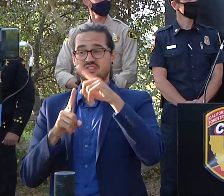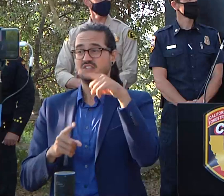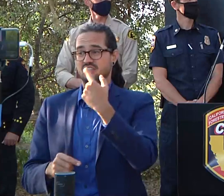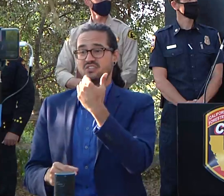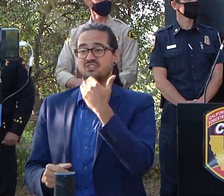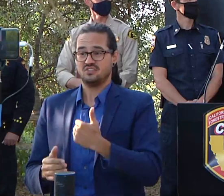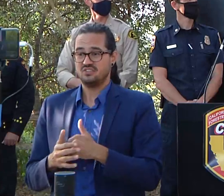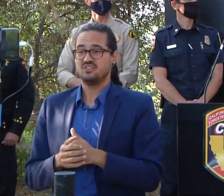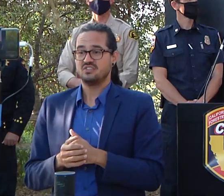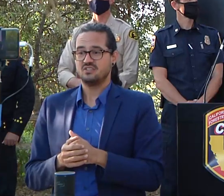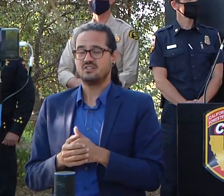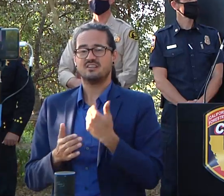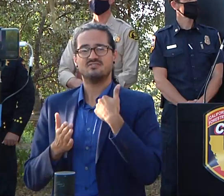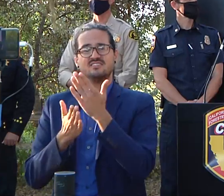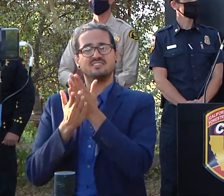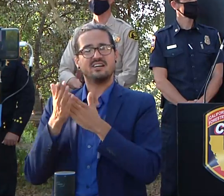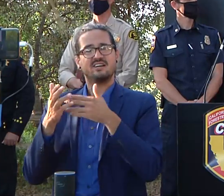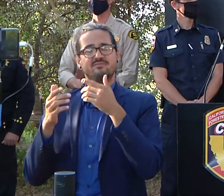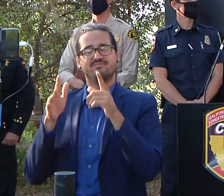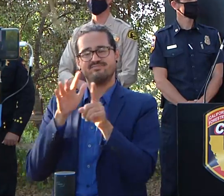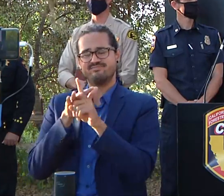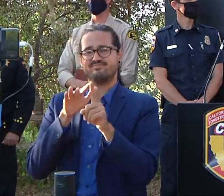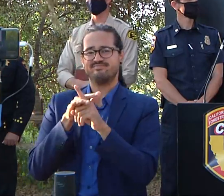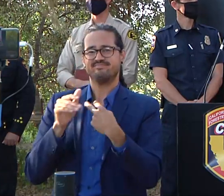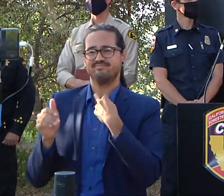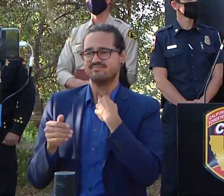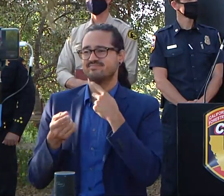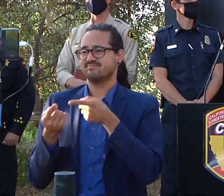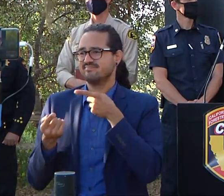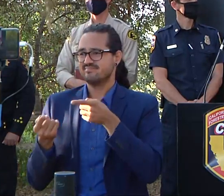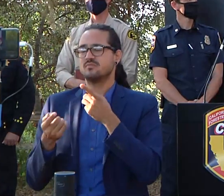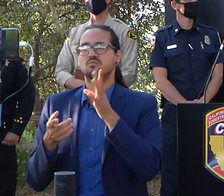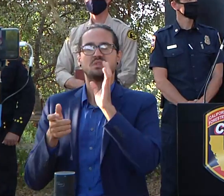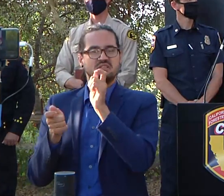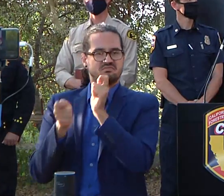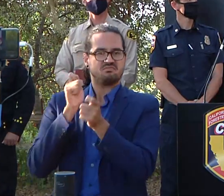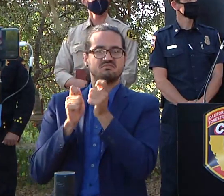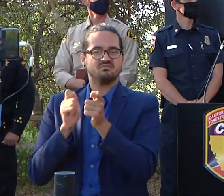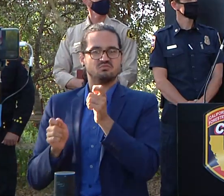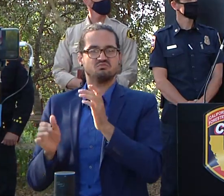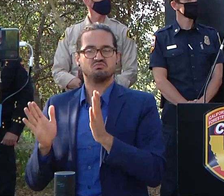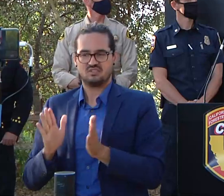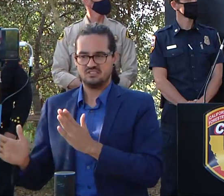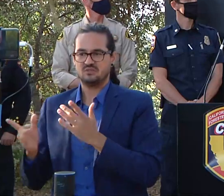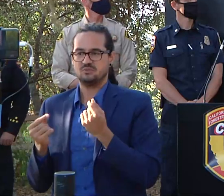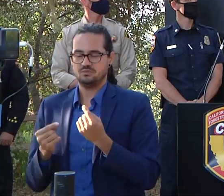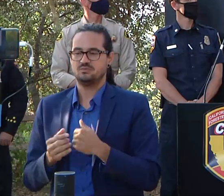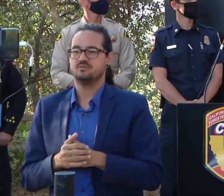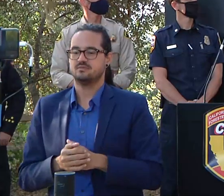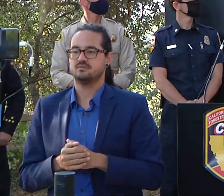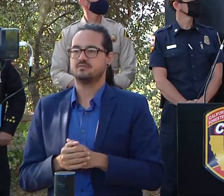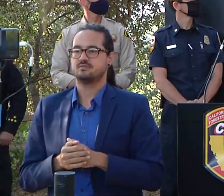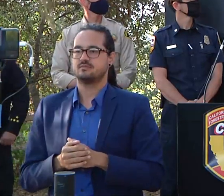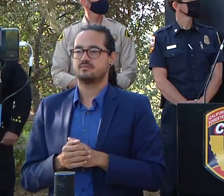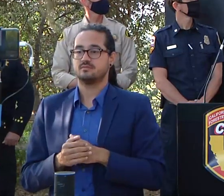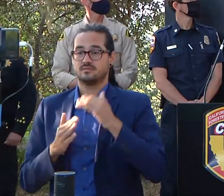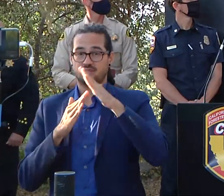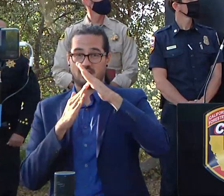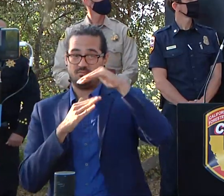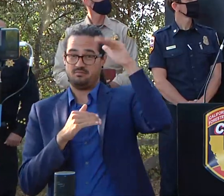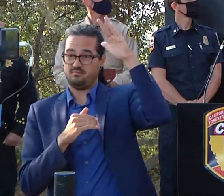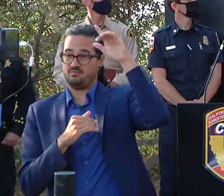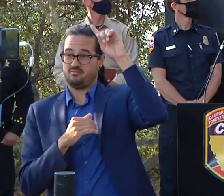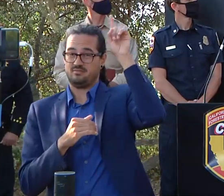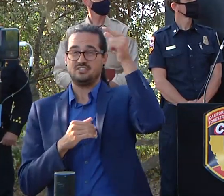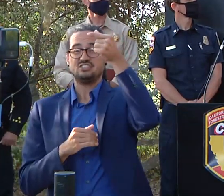we are going to be addressing and adjust our strategy accordingly just moving around the the top of the fire this uh gulf kilo